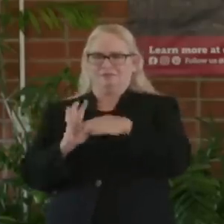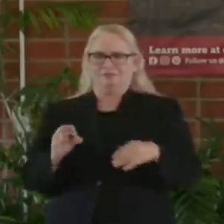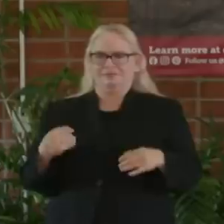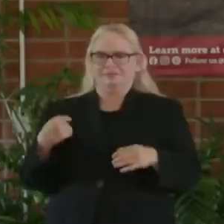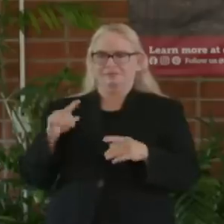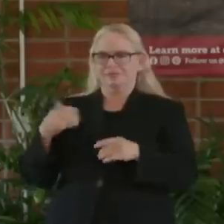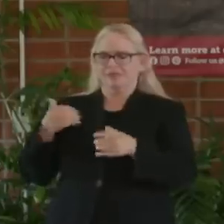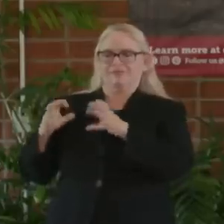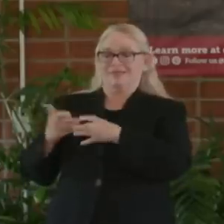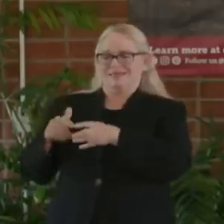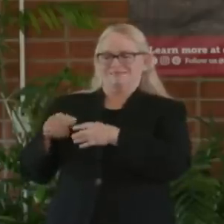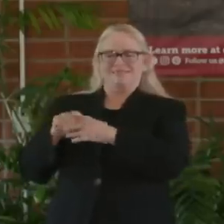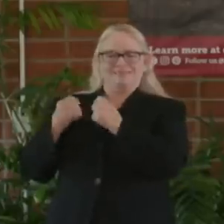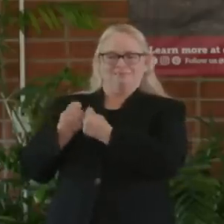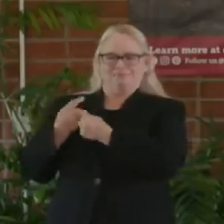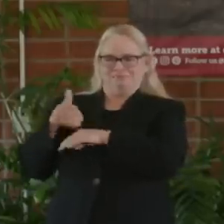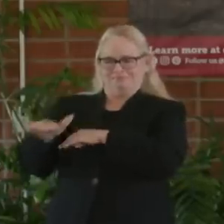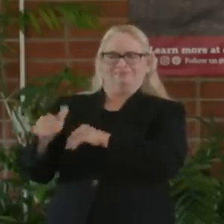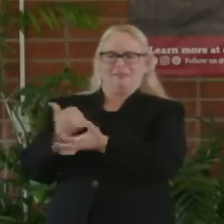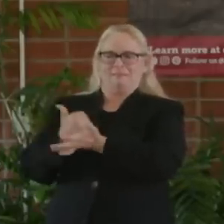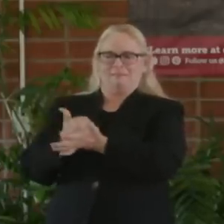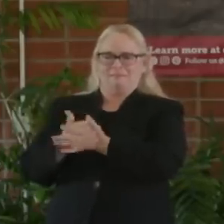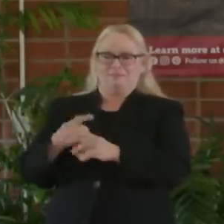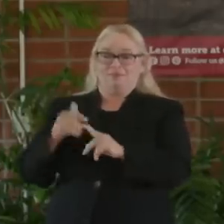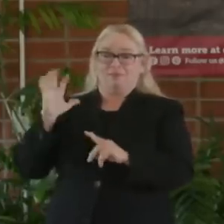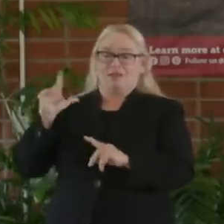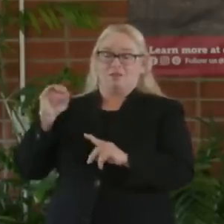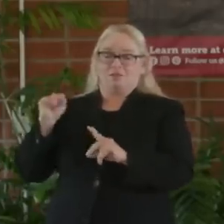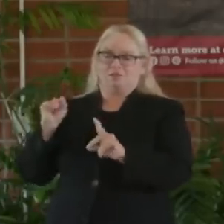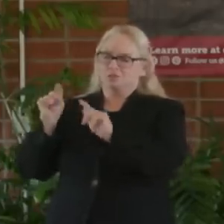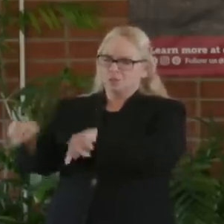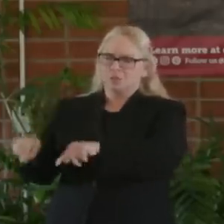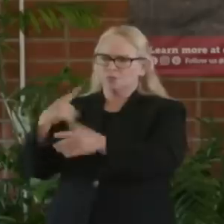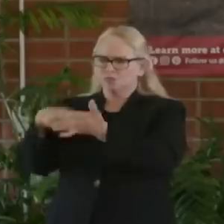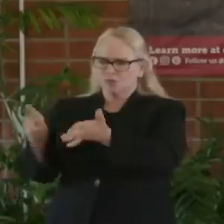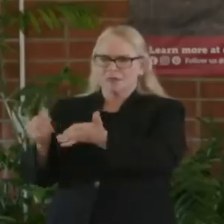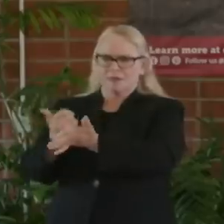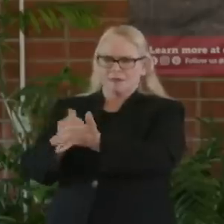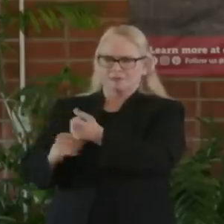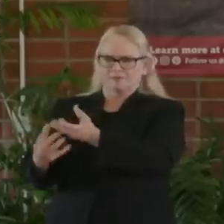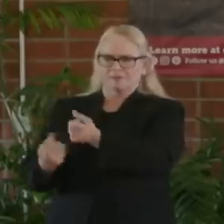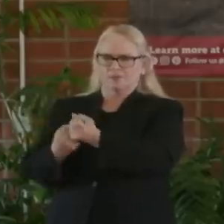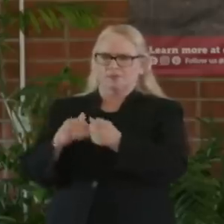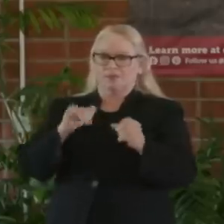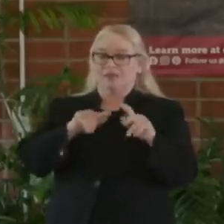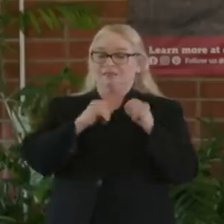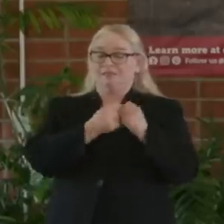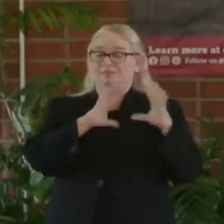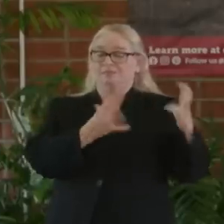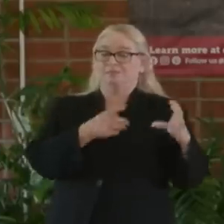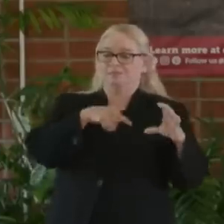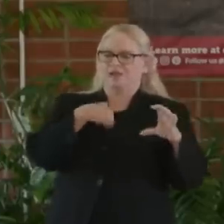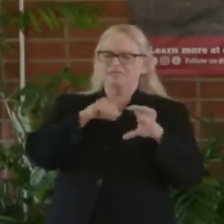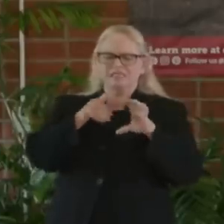led by Cal OES, out of the State Operations Center, multidisciplinary teams across many state agencies that